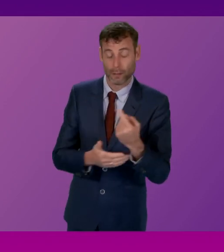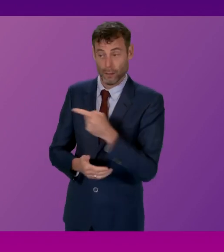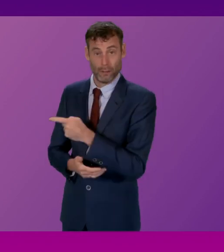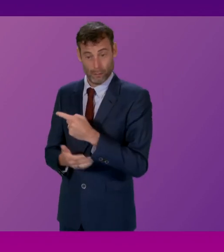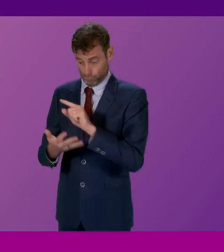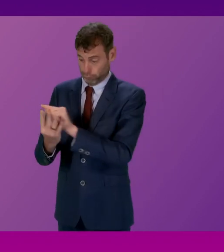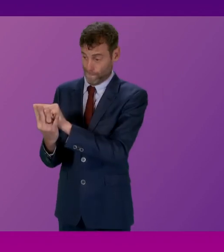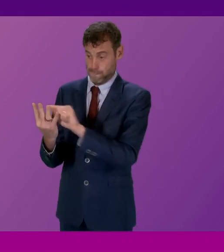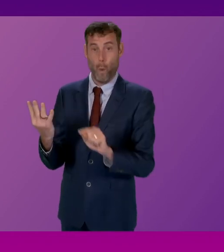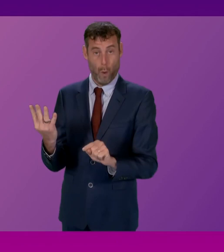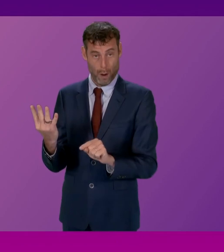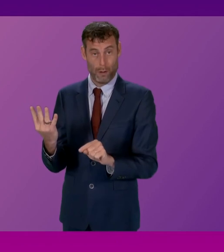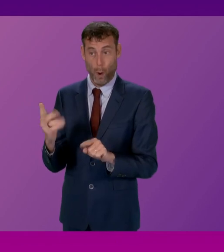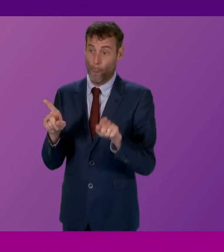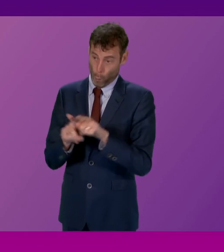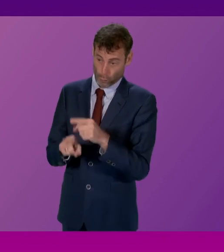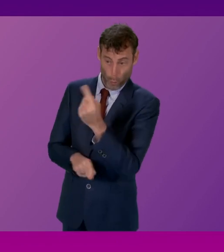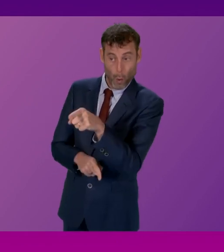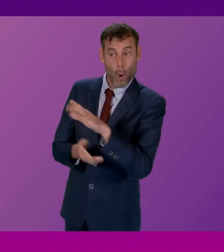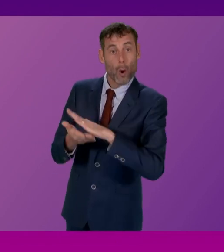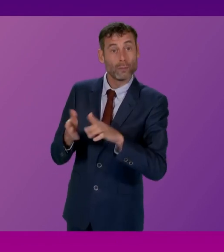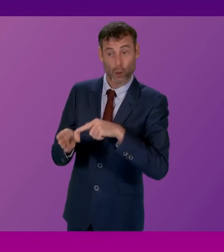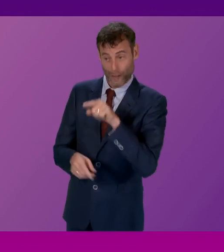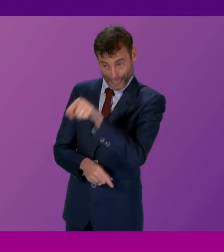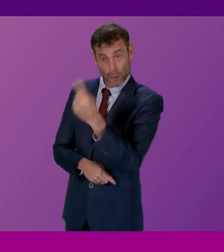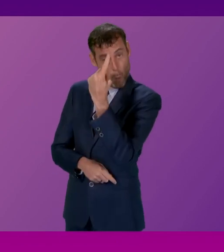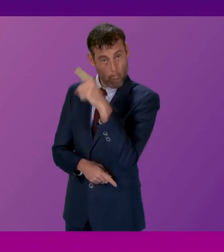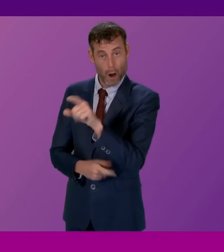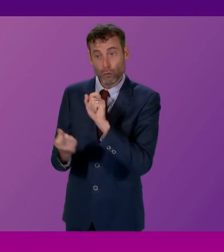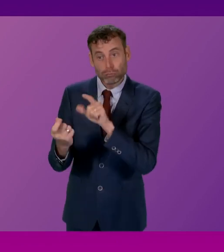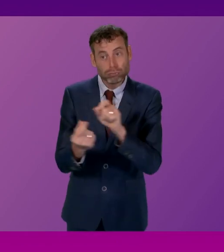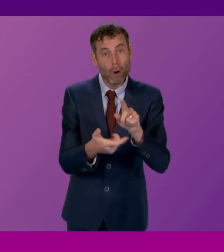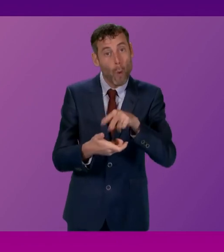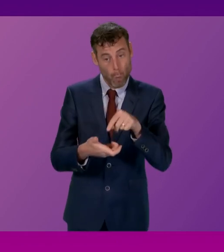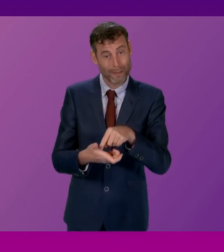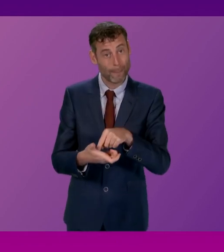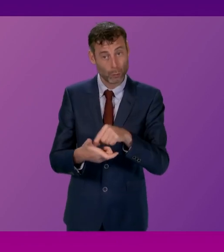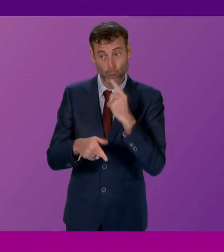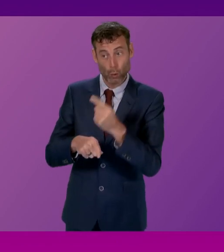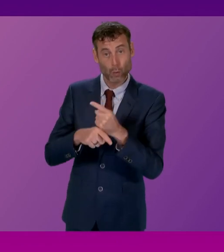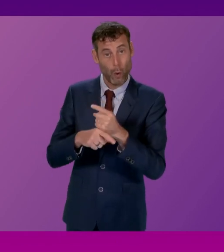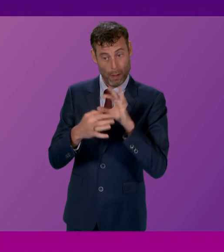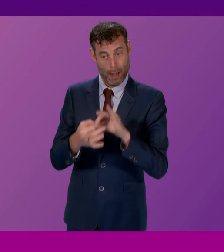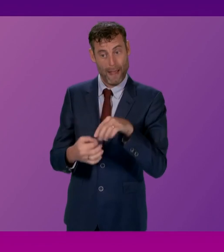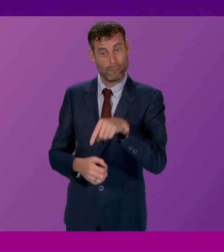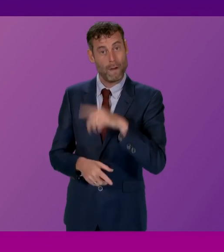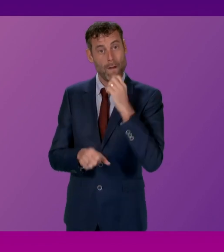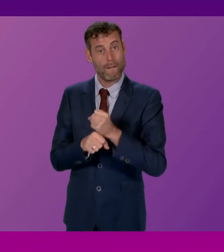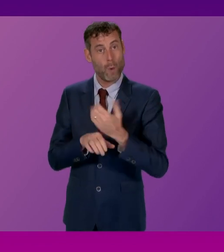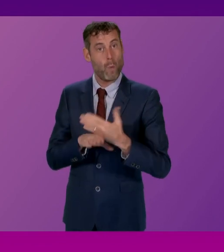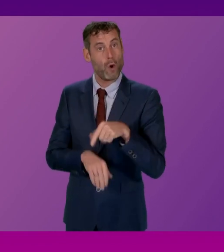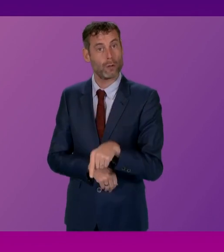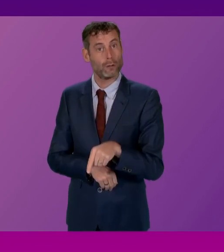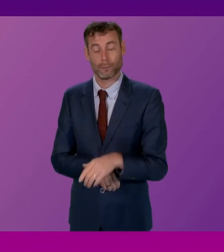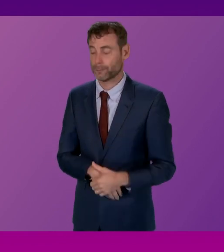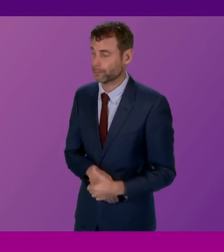and Hamza Youssef himself. The Council to the COVID Inquiry has also revealed today that